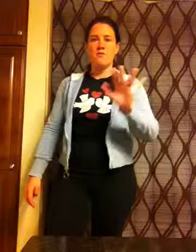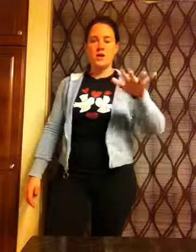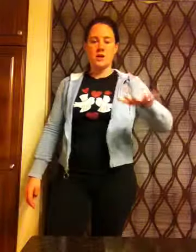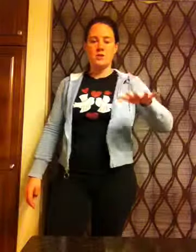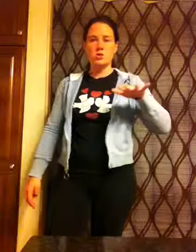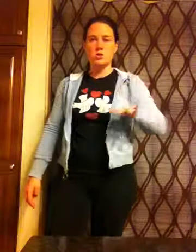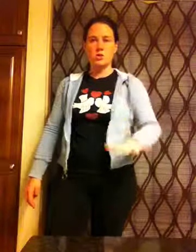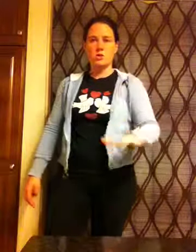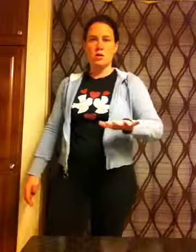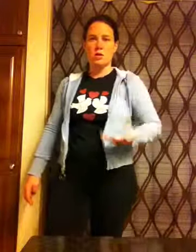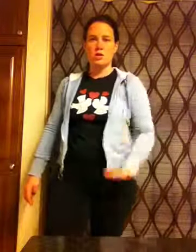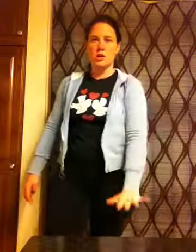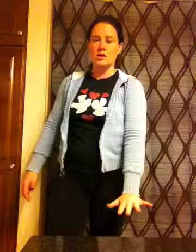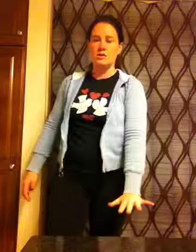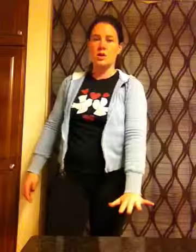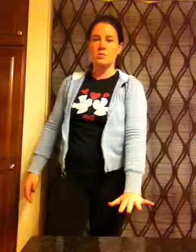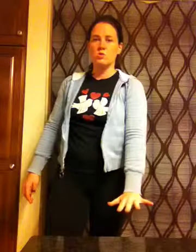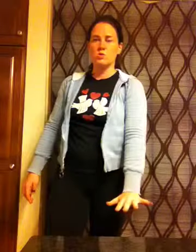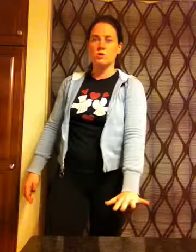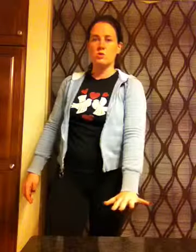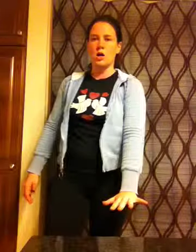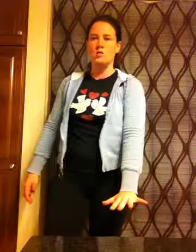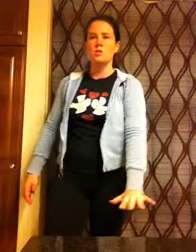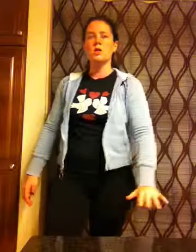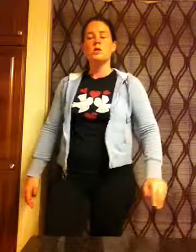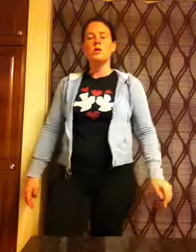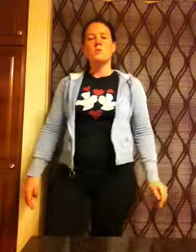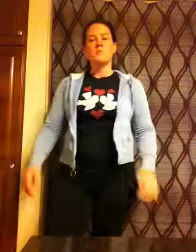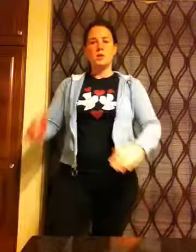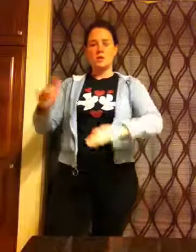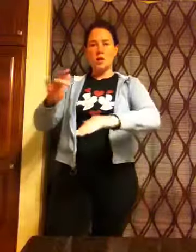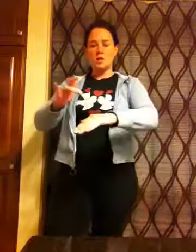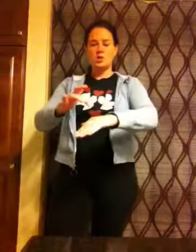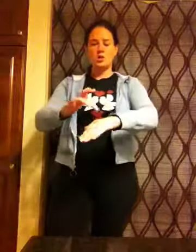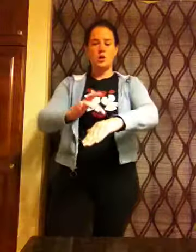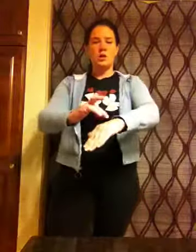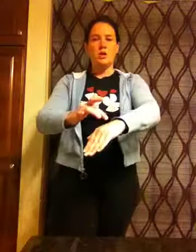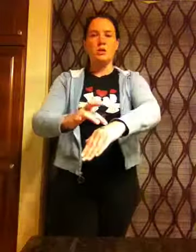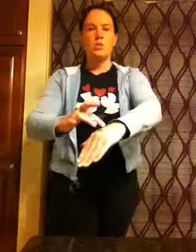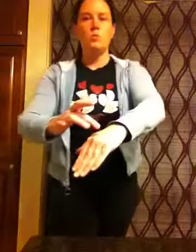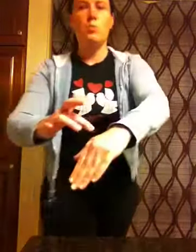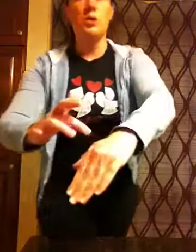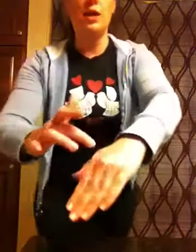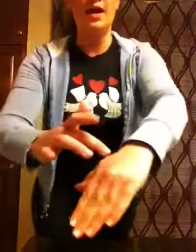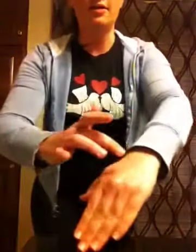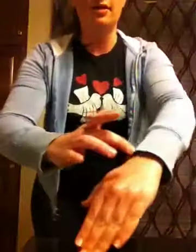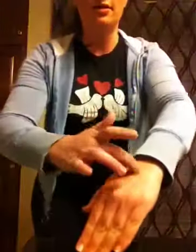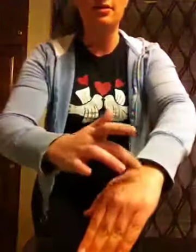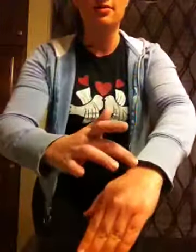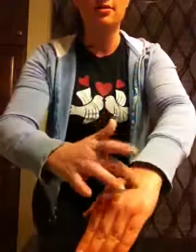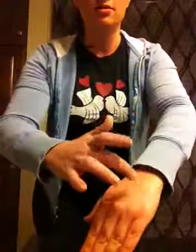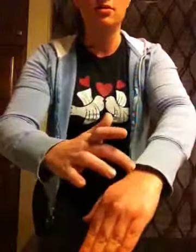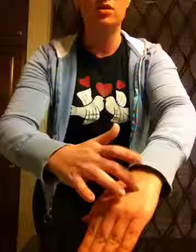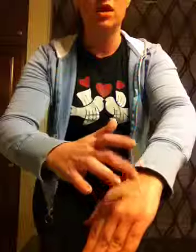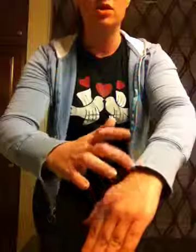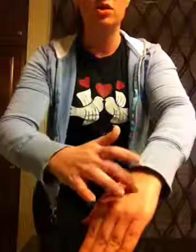hand, just initiating down towards the ground. Touch, you put your hand like this. Touch.